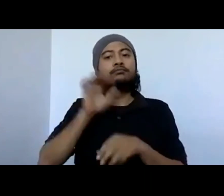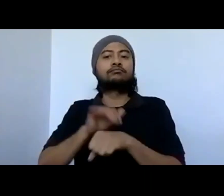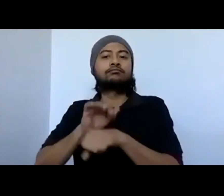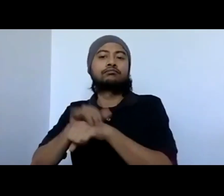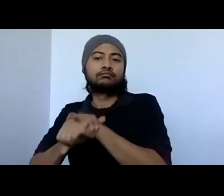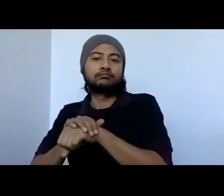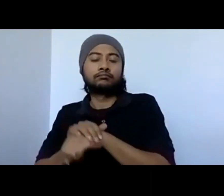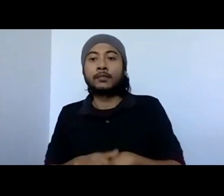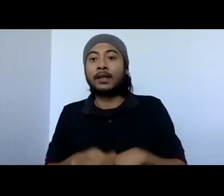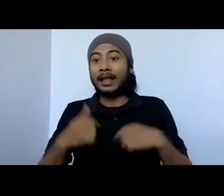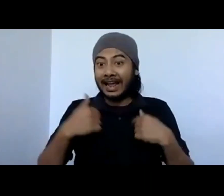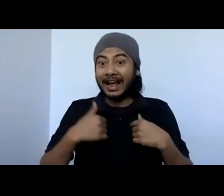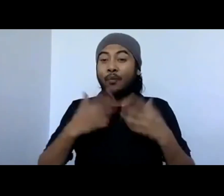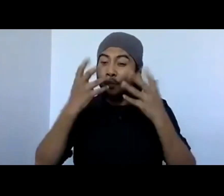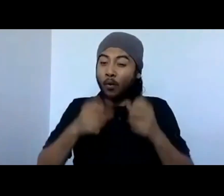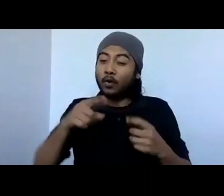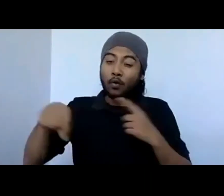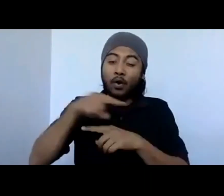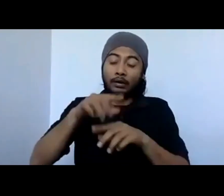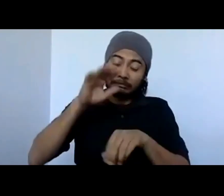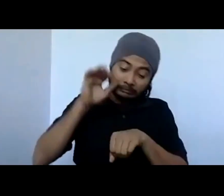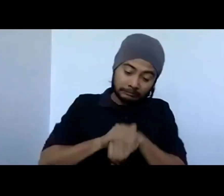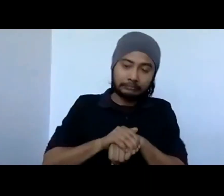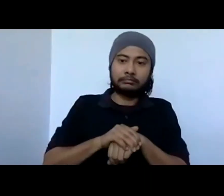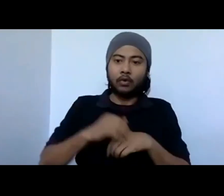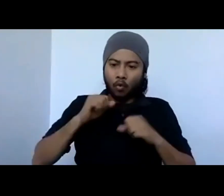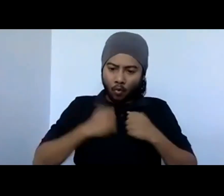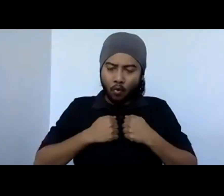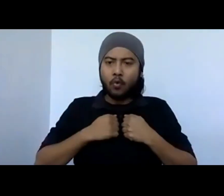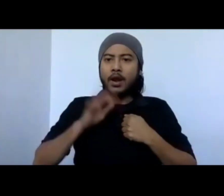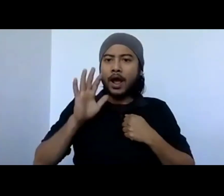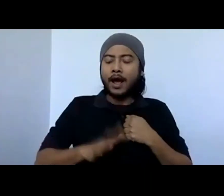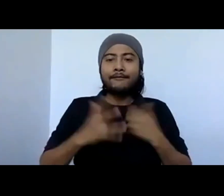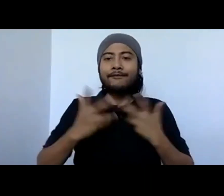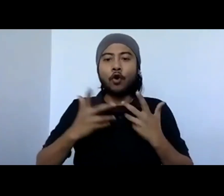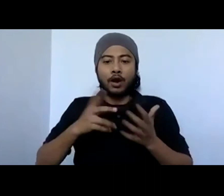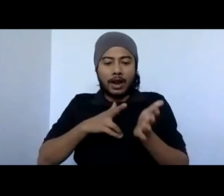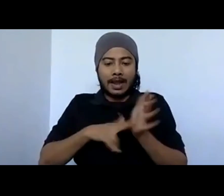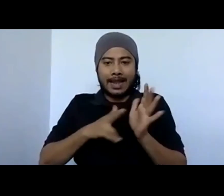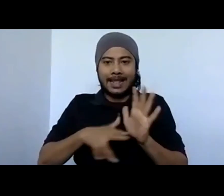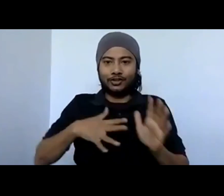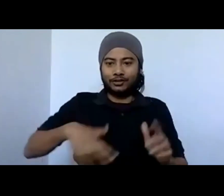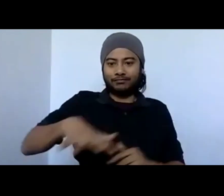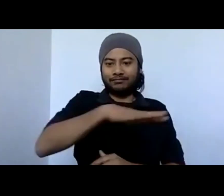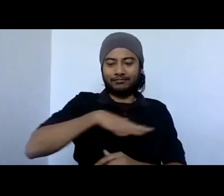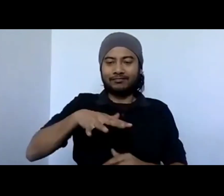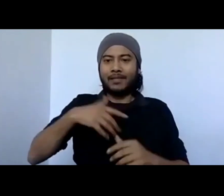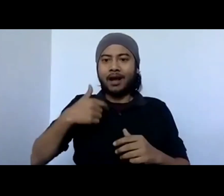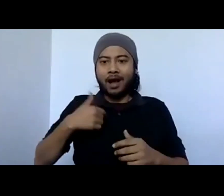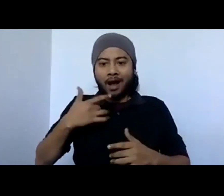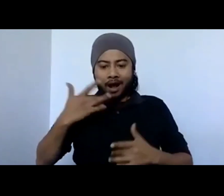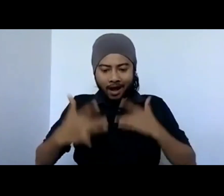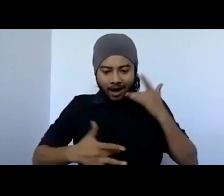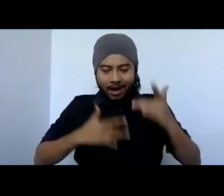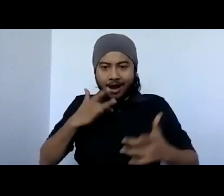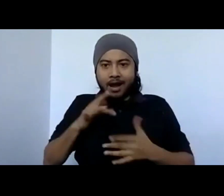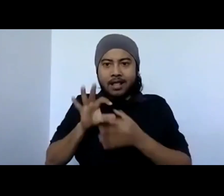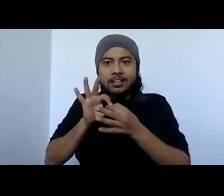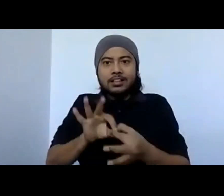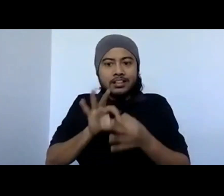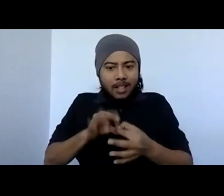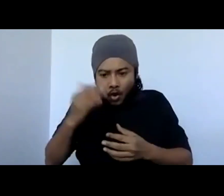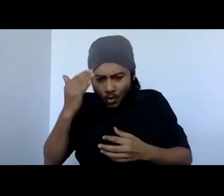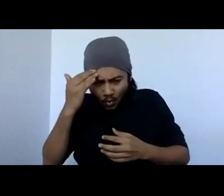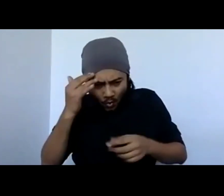intelligence. Because stepping out, stepping out on the soil, treading on the soil softly, knowing